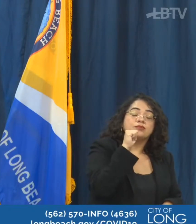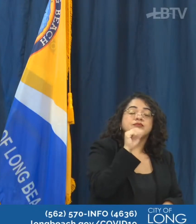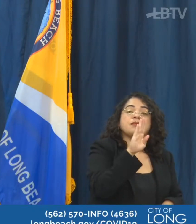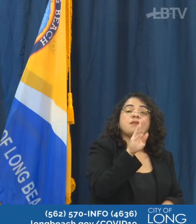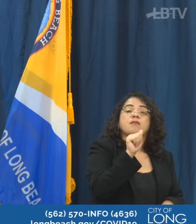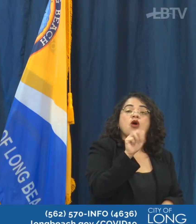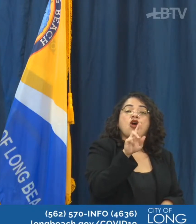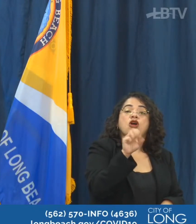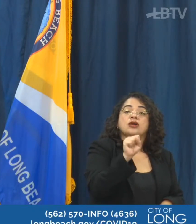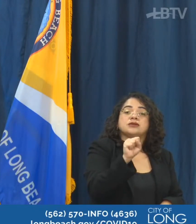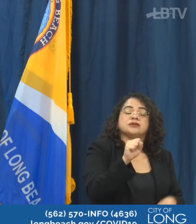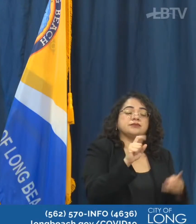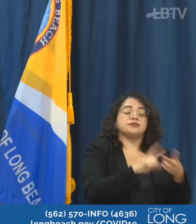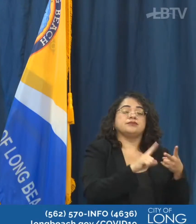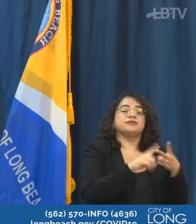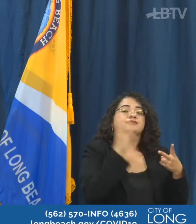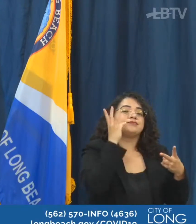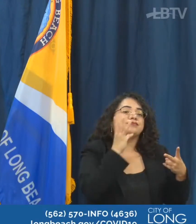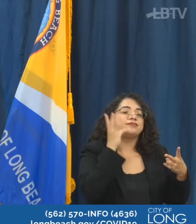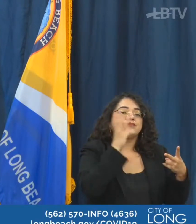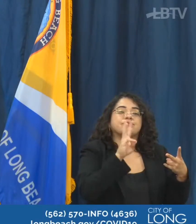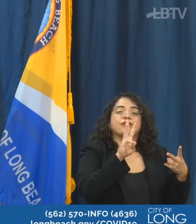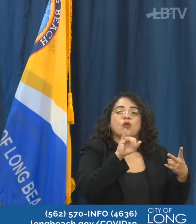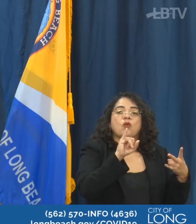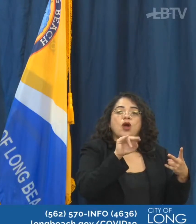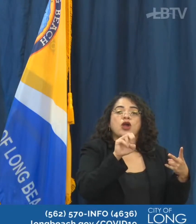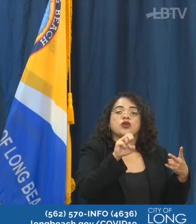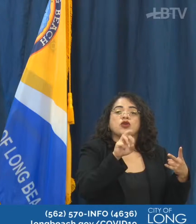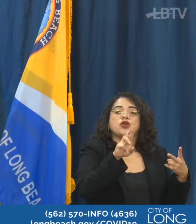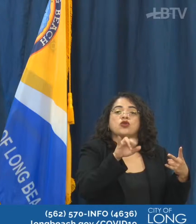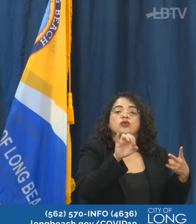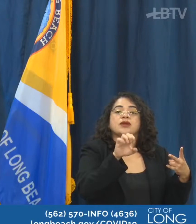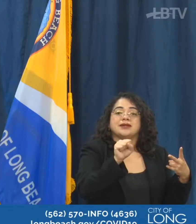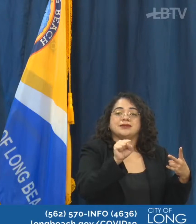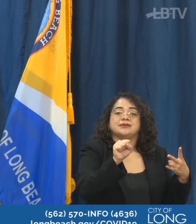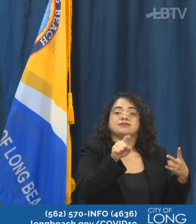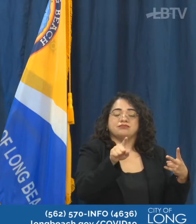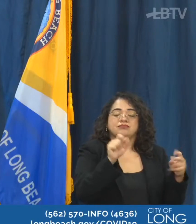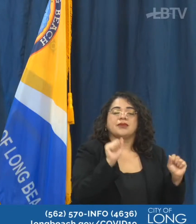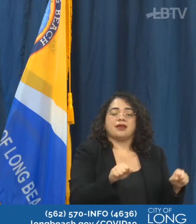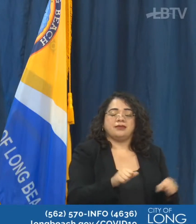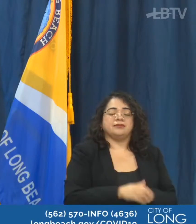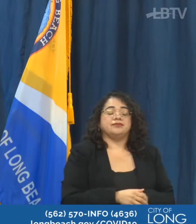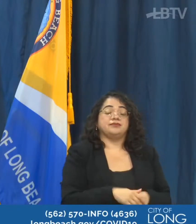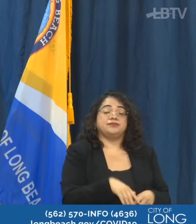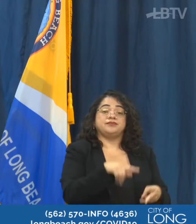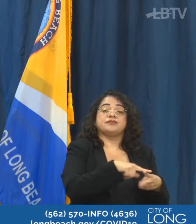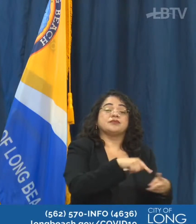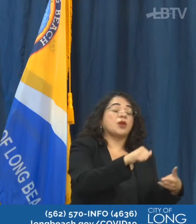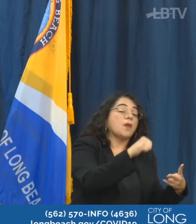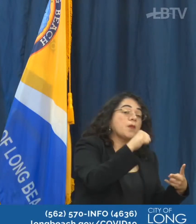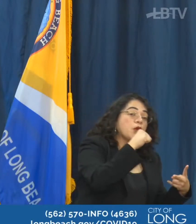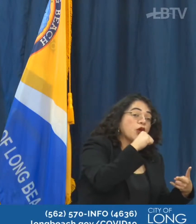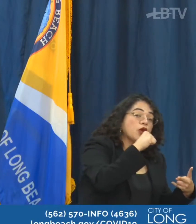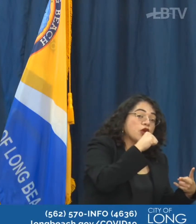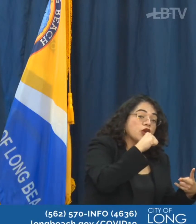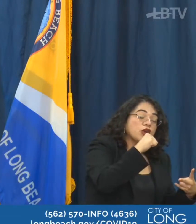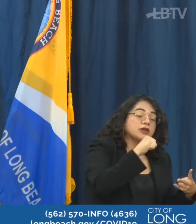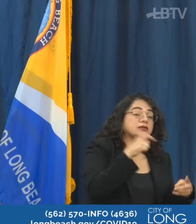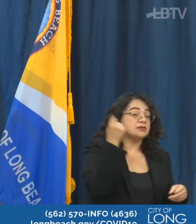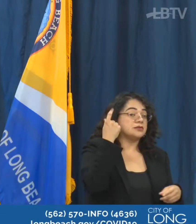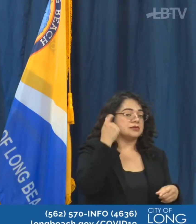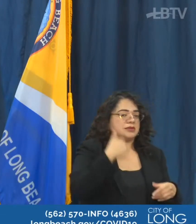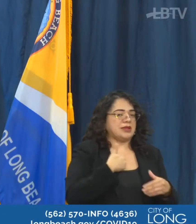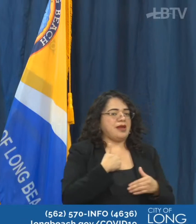Now, please note that these this industry and bars bars will be asked